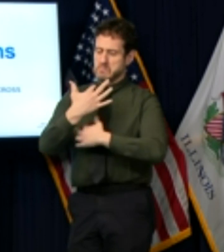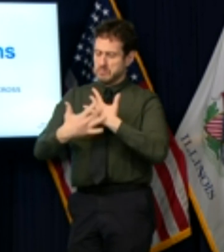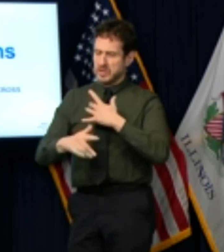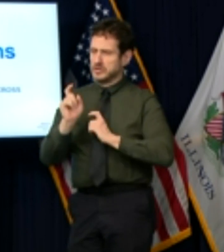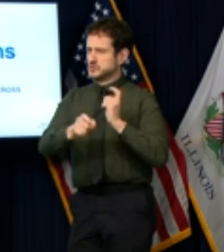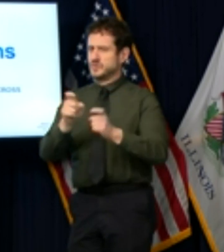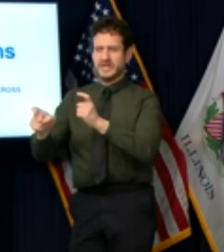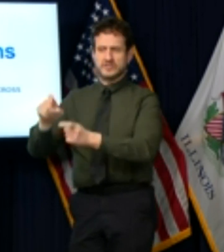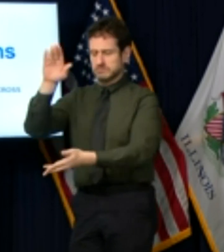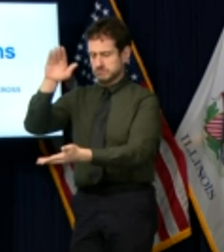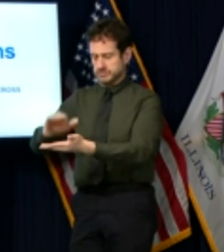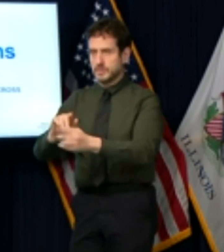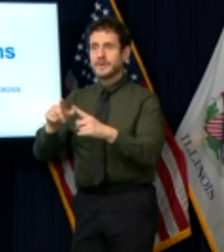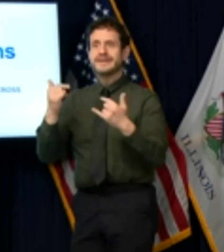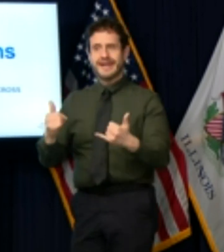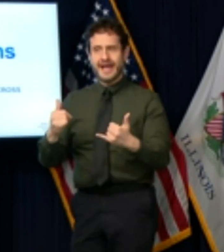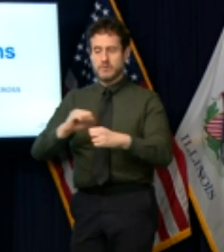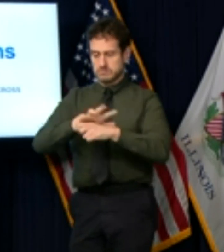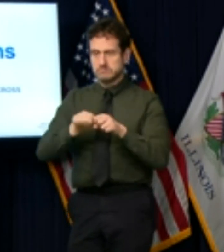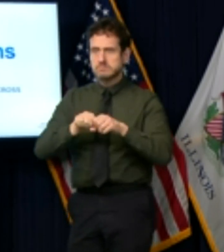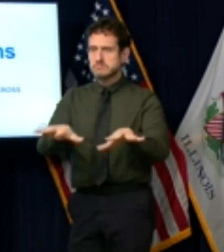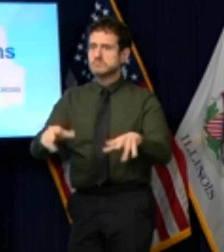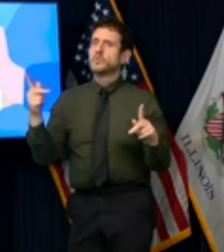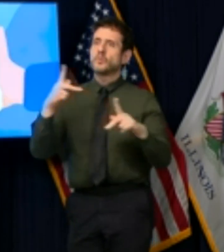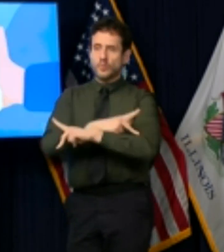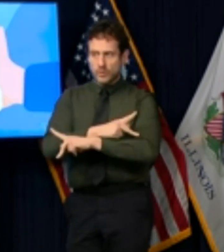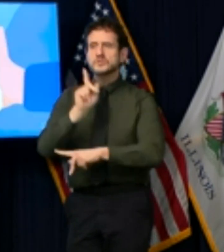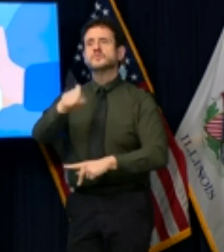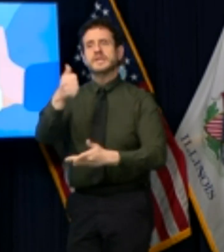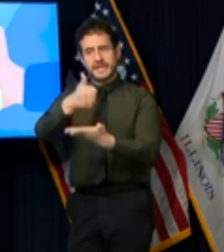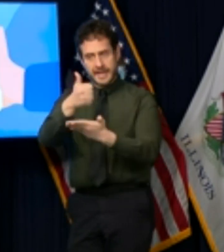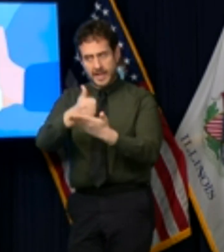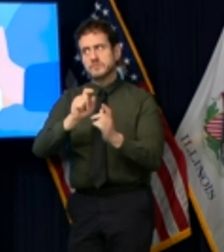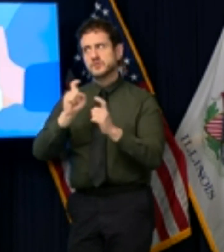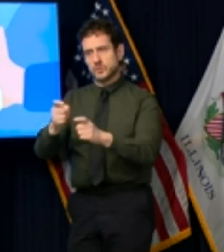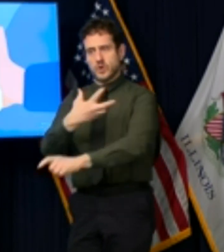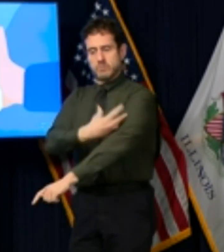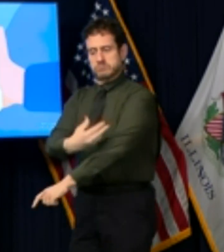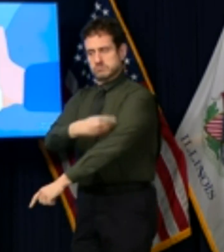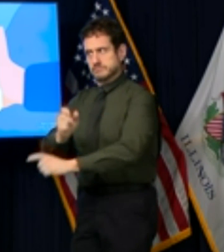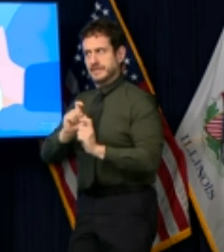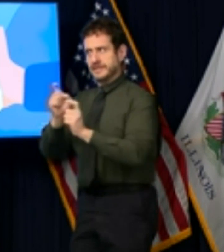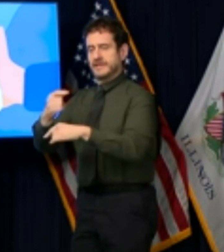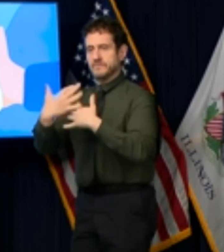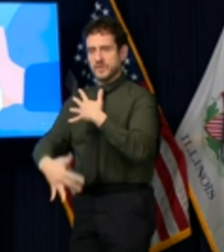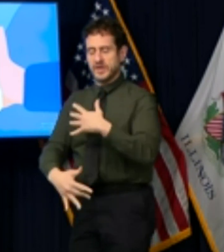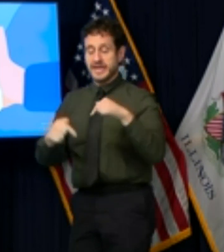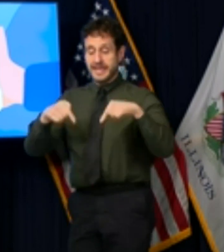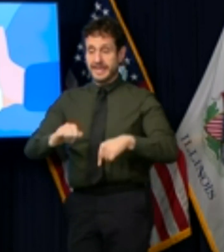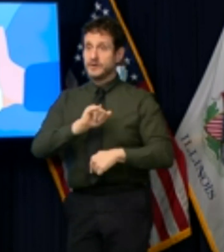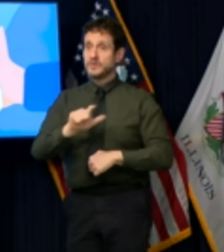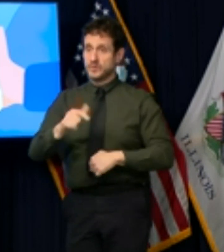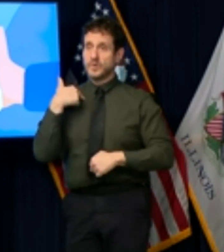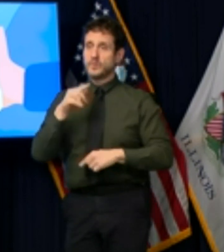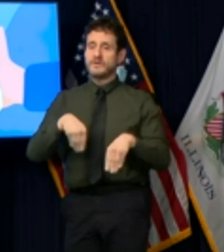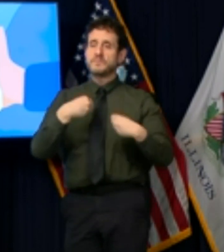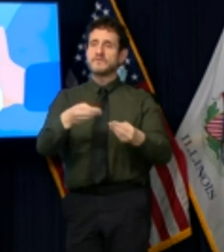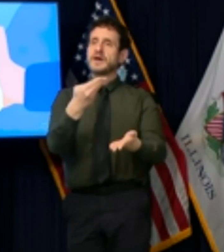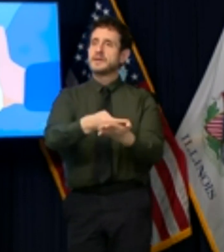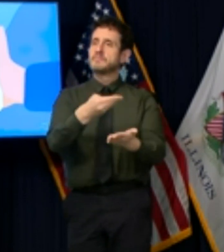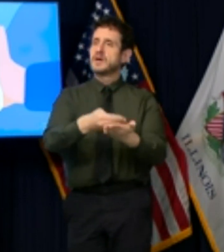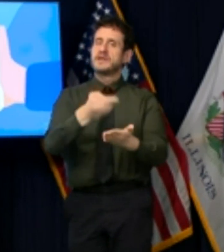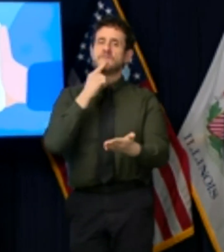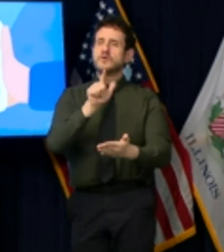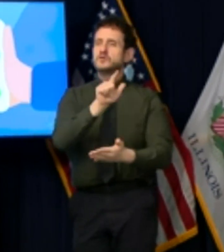as you all already know here in illinois the state has provided contact tracing grants to the